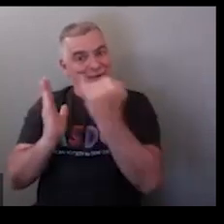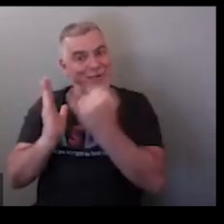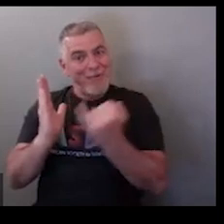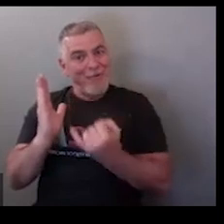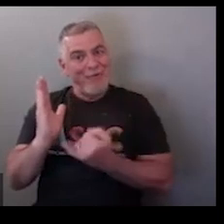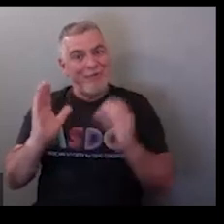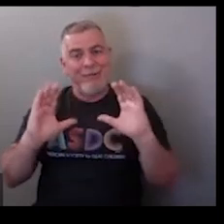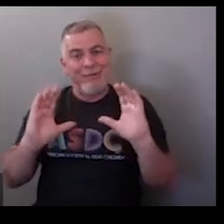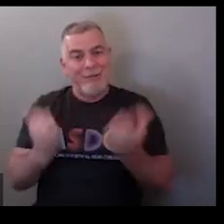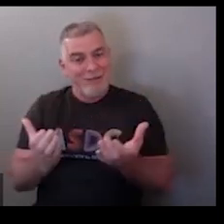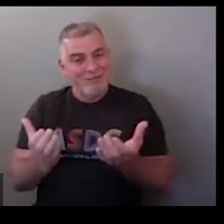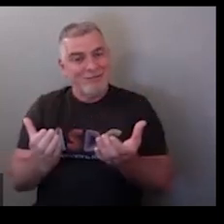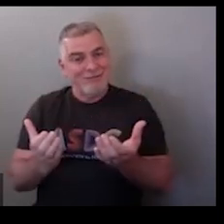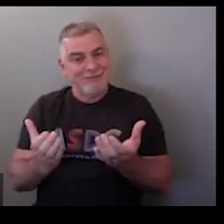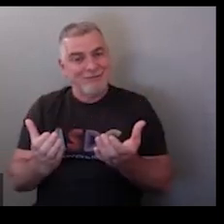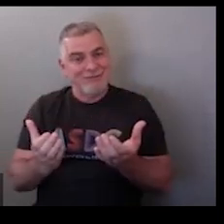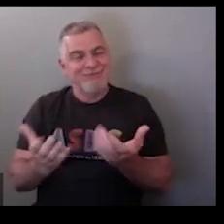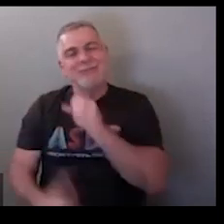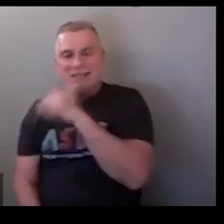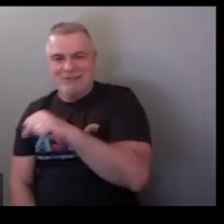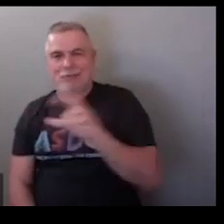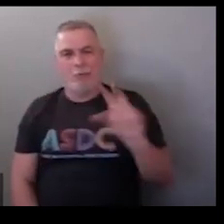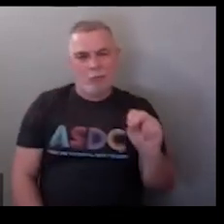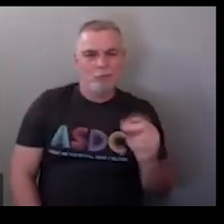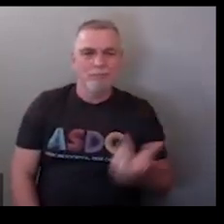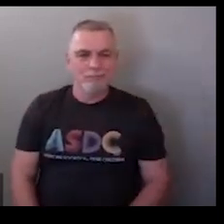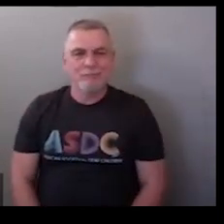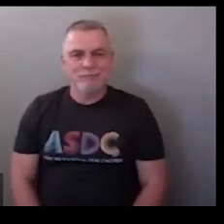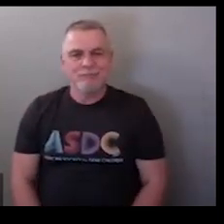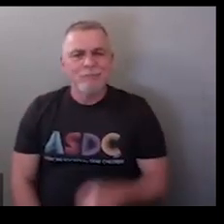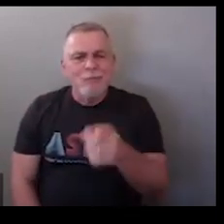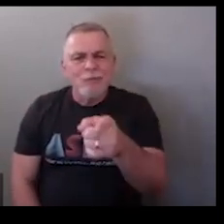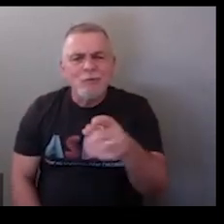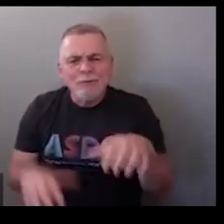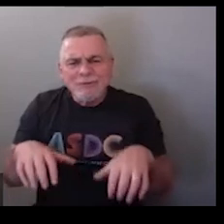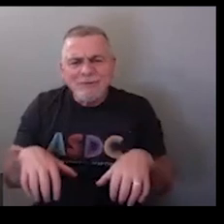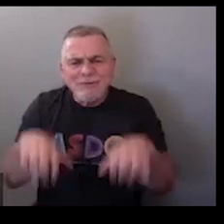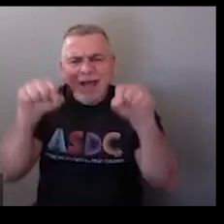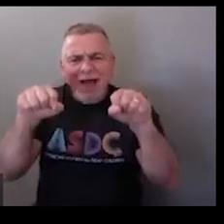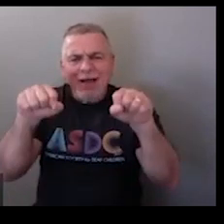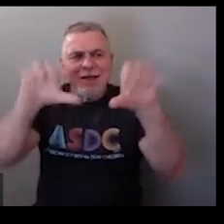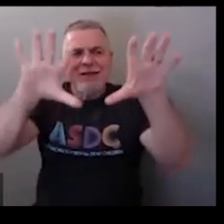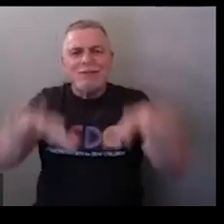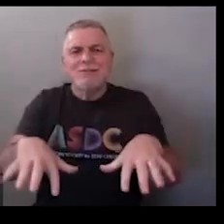do you like art class that's a yes or no question so eyebrows go up versus